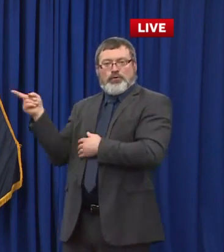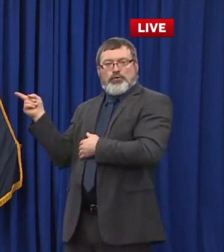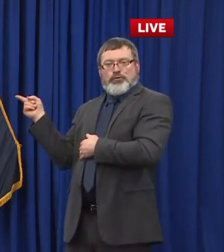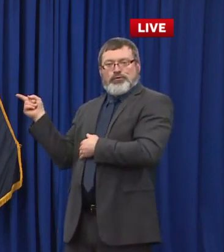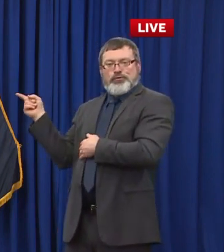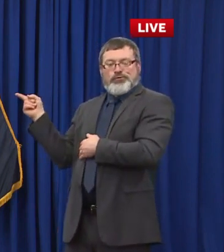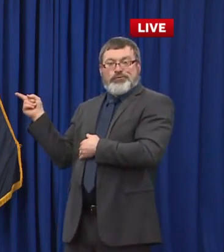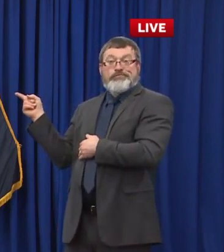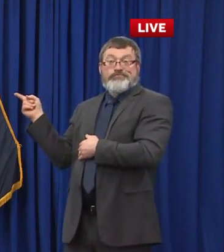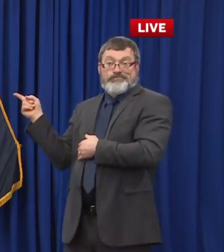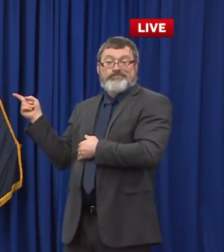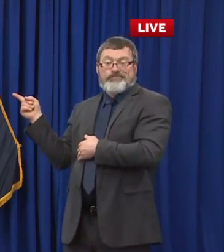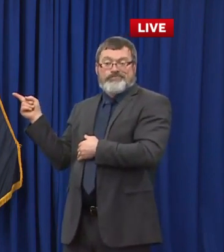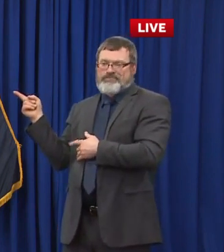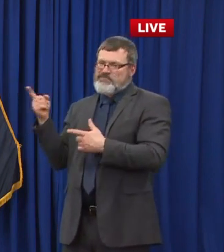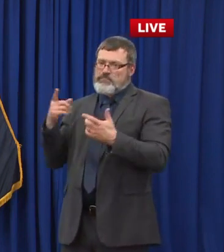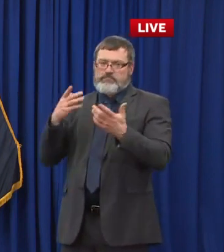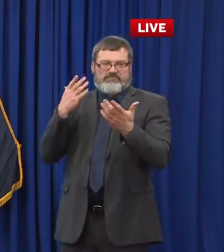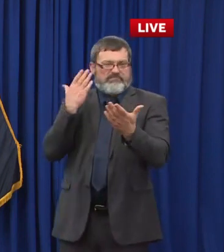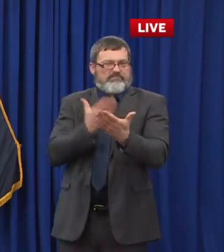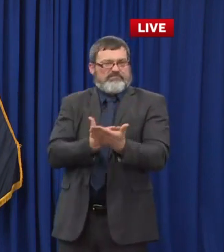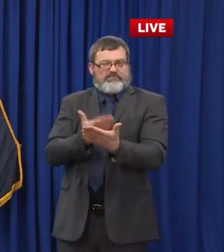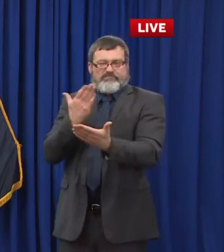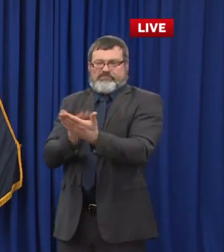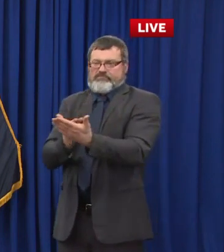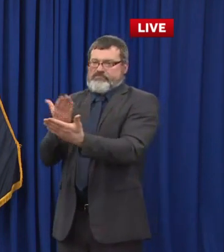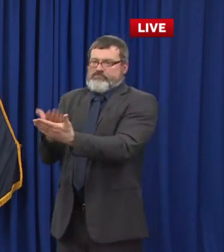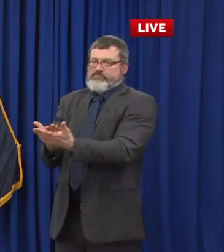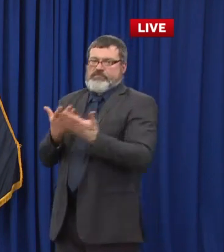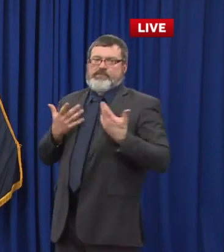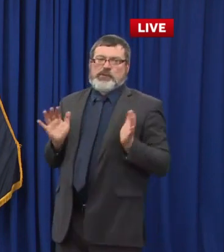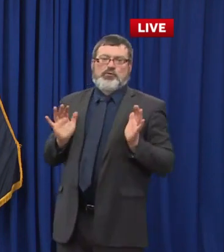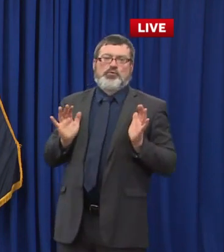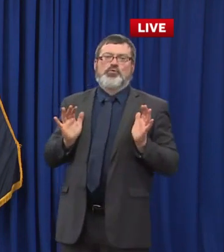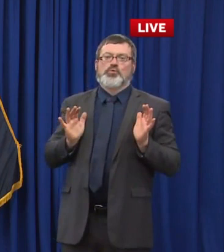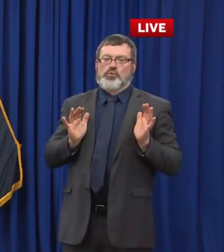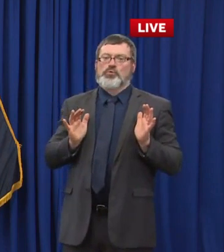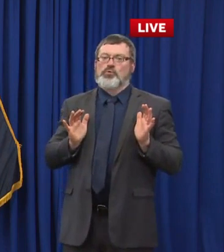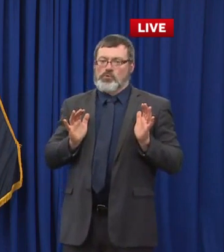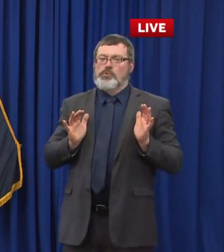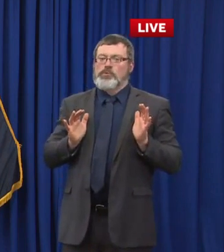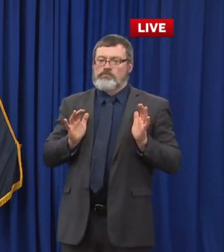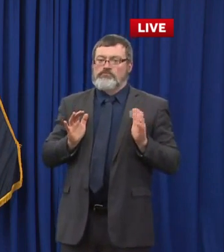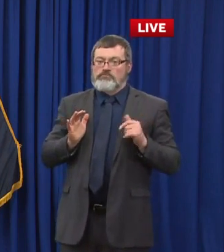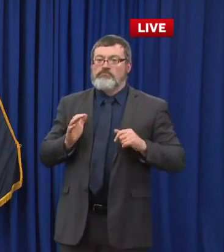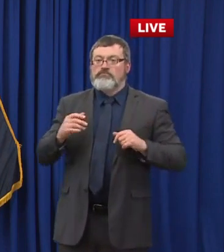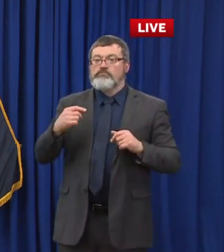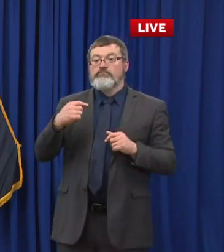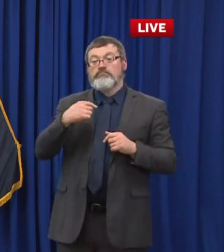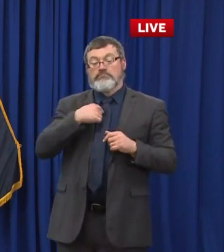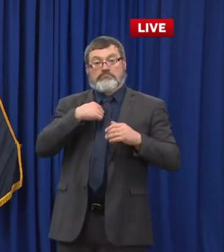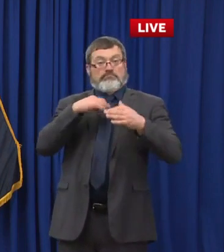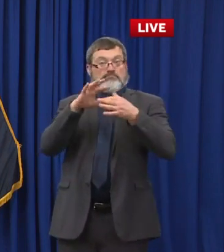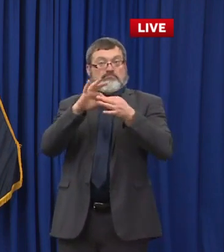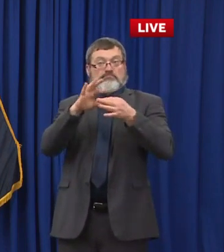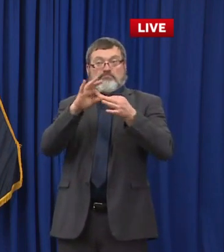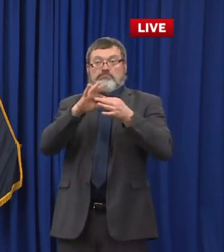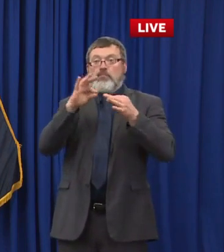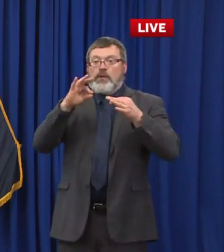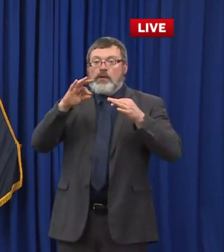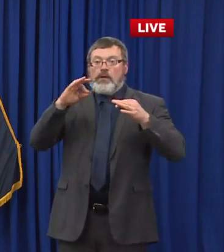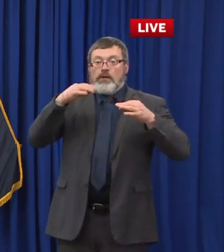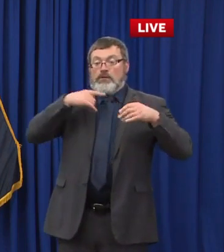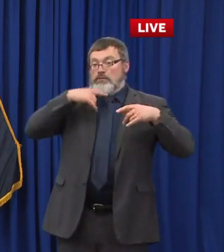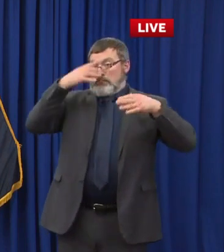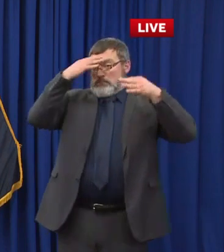is in the best interest of our citizens. So we always talk about not just having a single metric or a single data point. What you